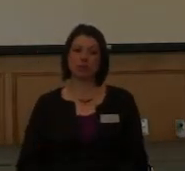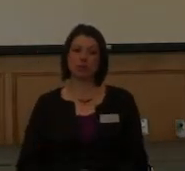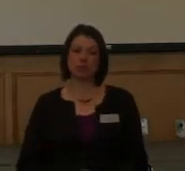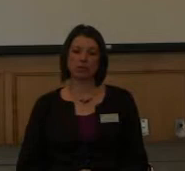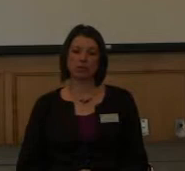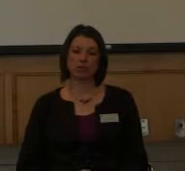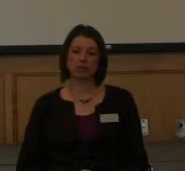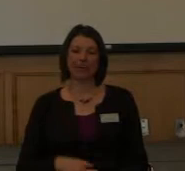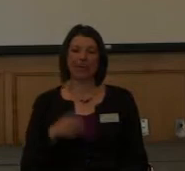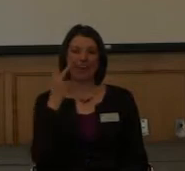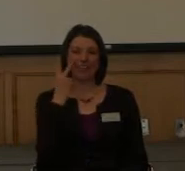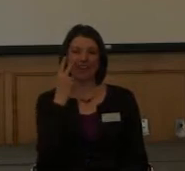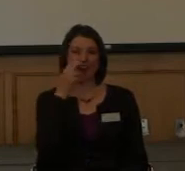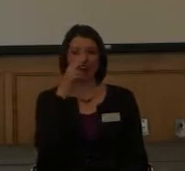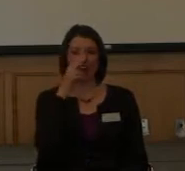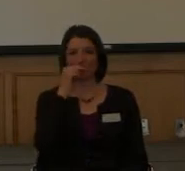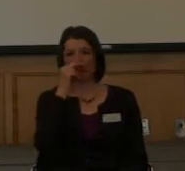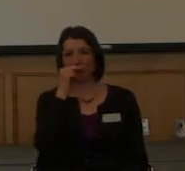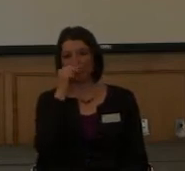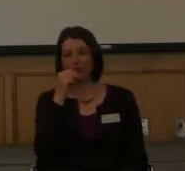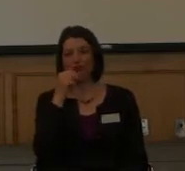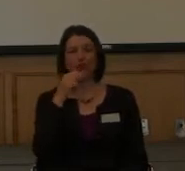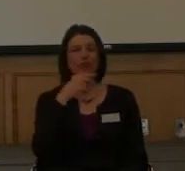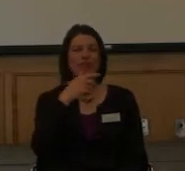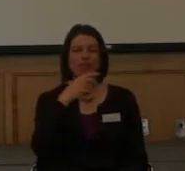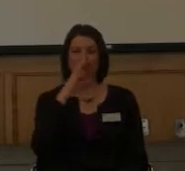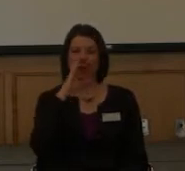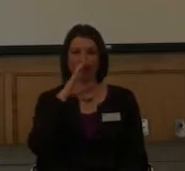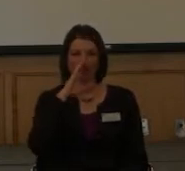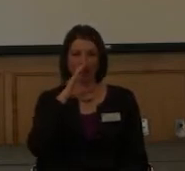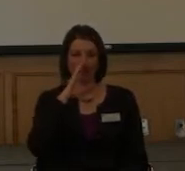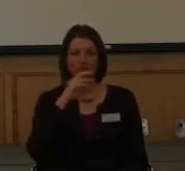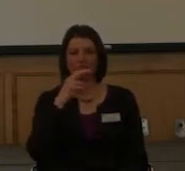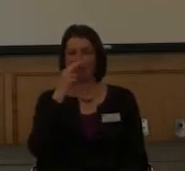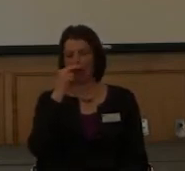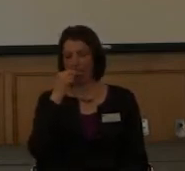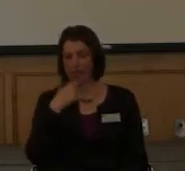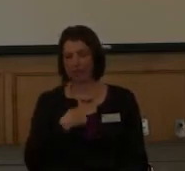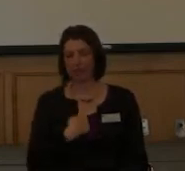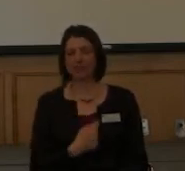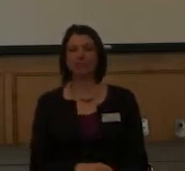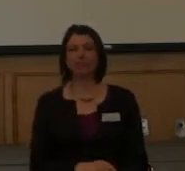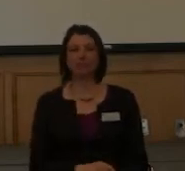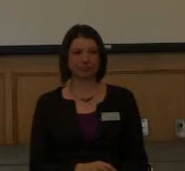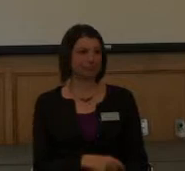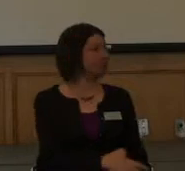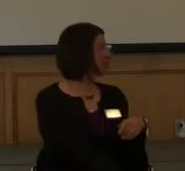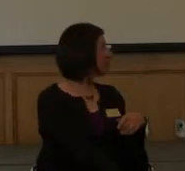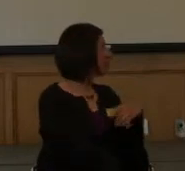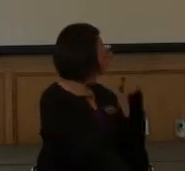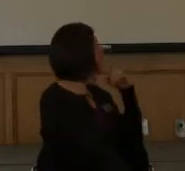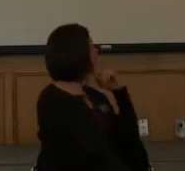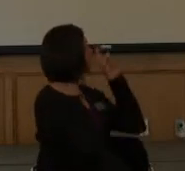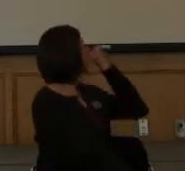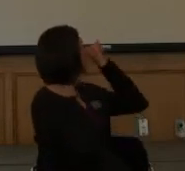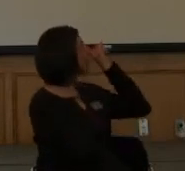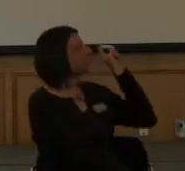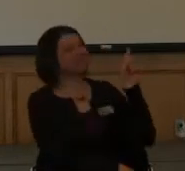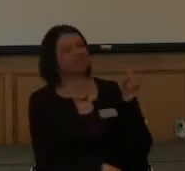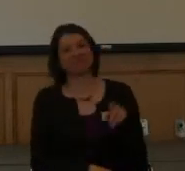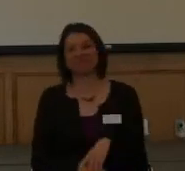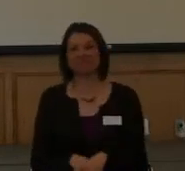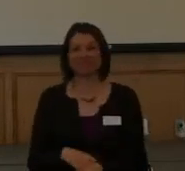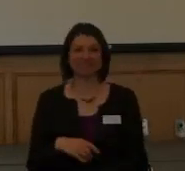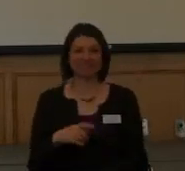I saw this cartoon and I thought it was really cute. I wish that you could do that, just ratchet the chair up there in the